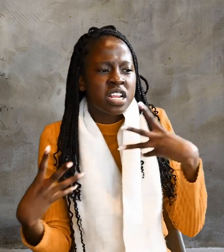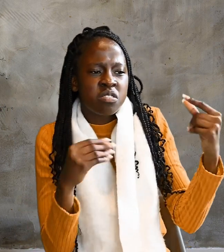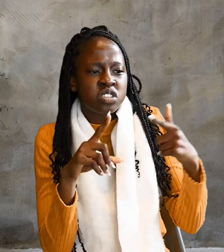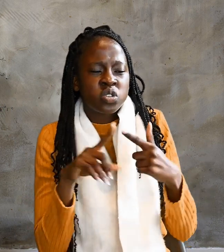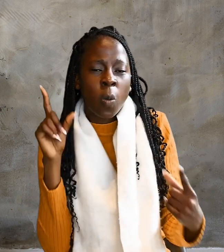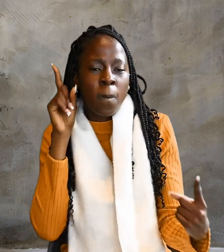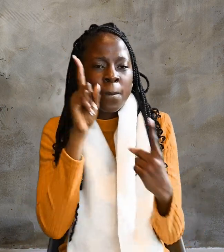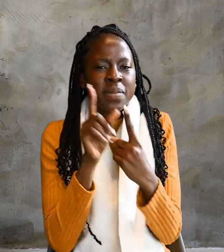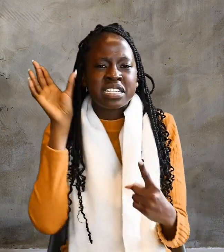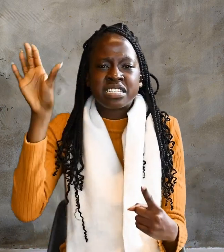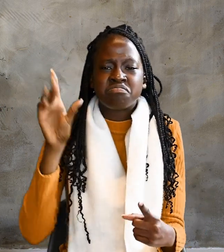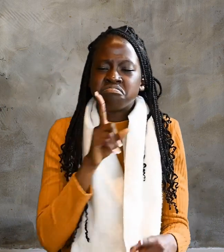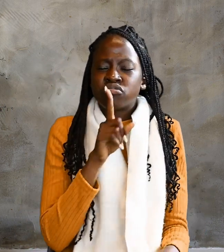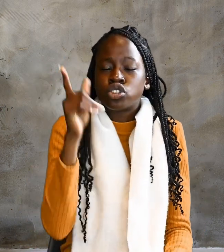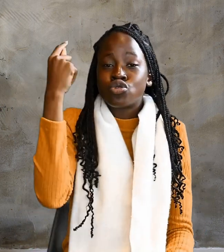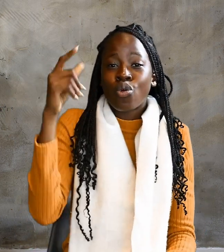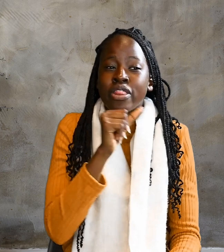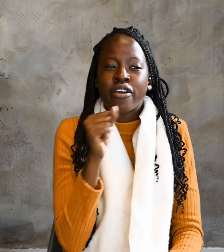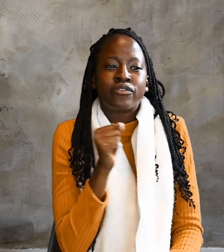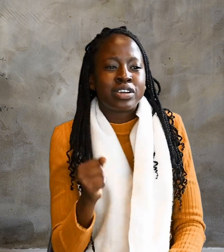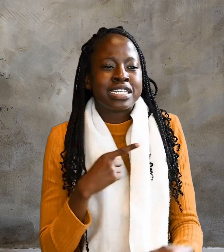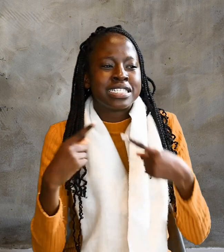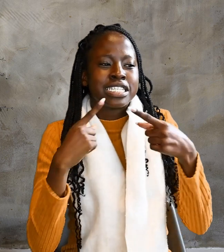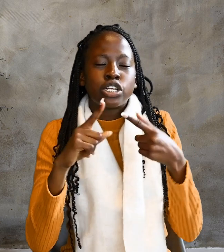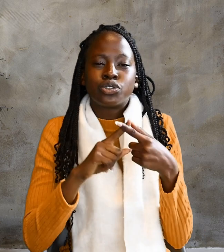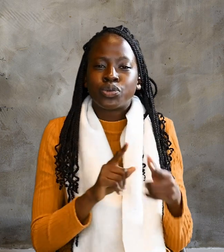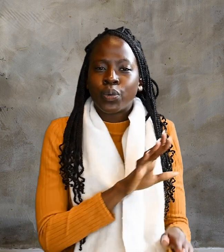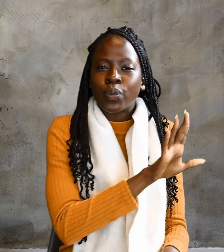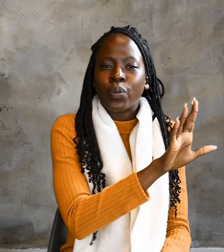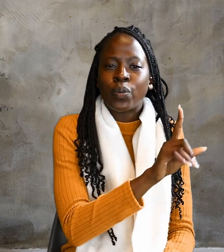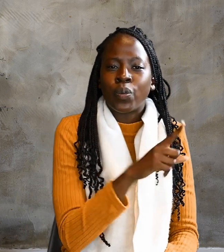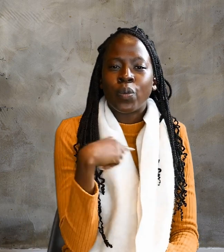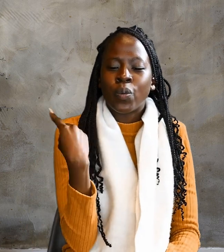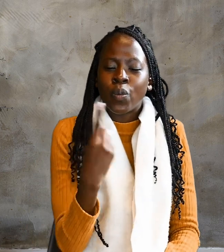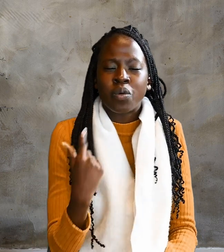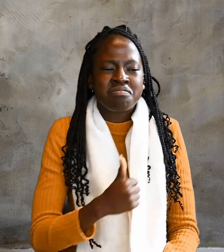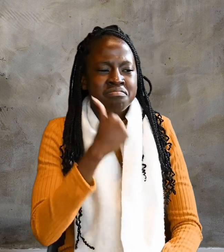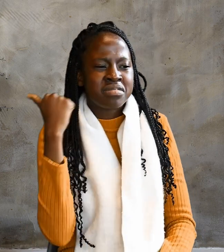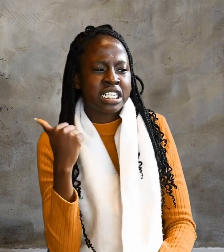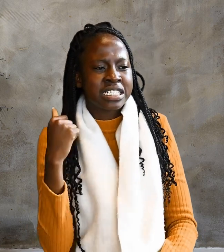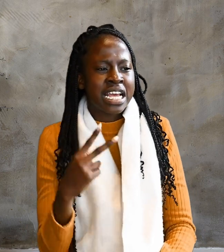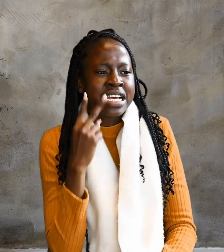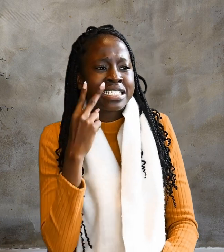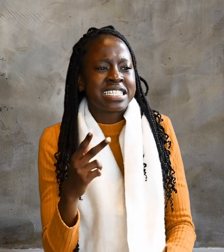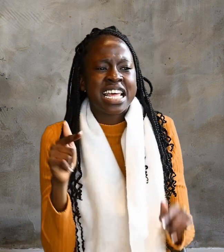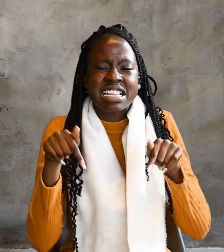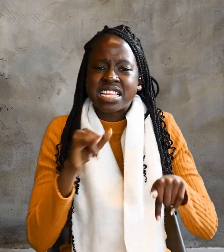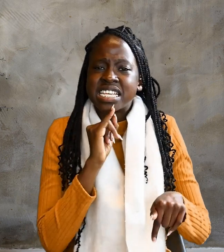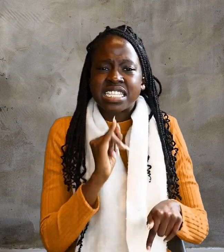So the Pharisees said to one another, See, this is getting us nowhere.